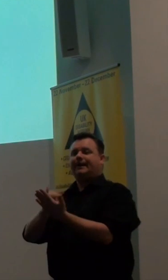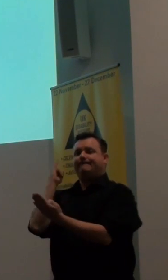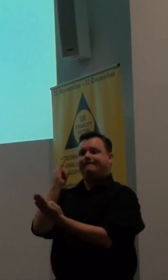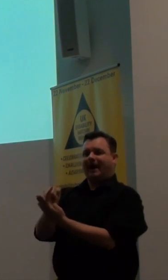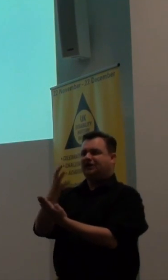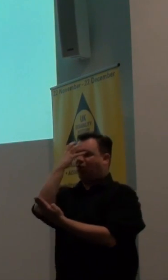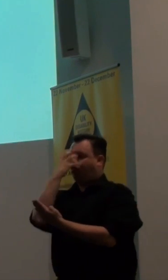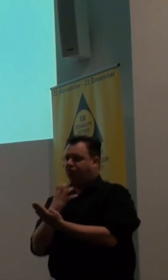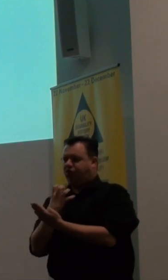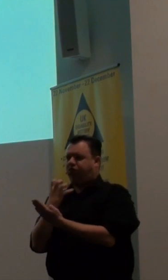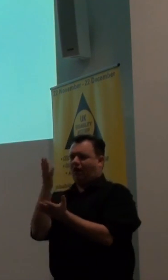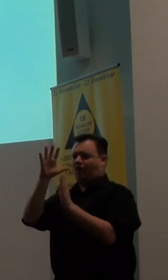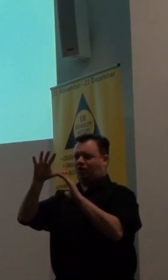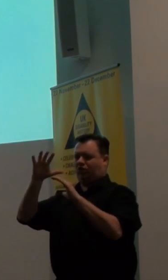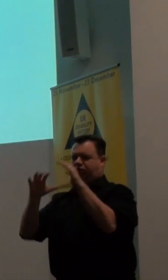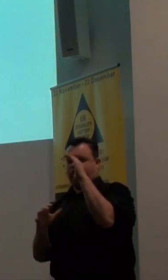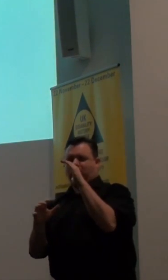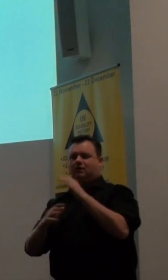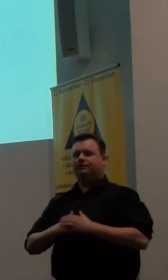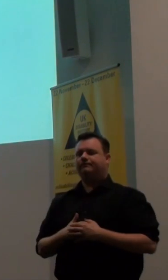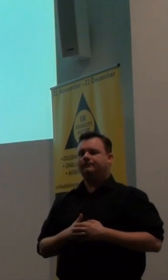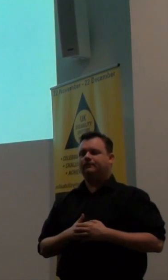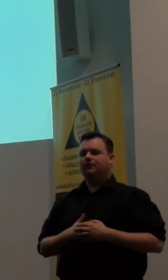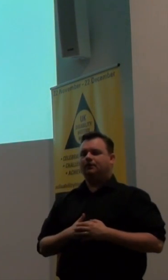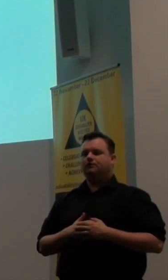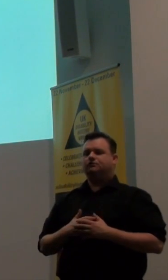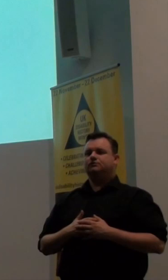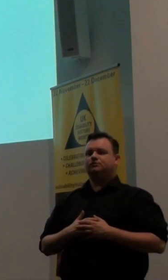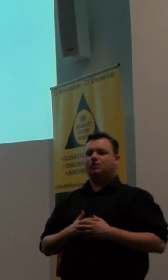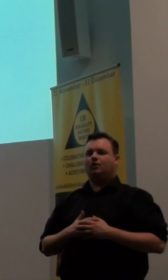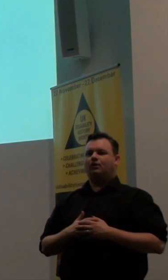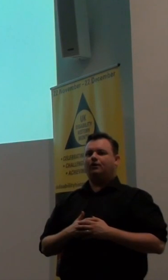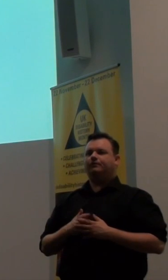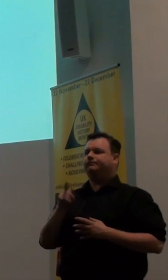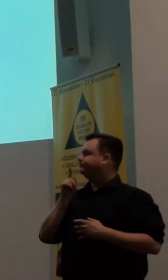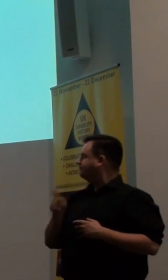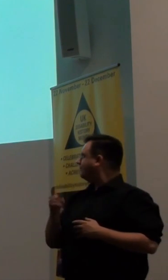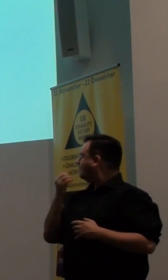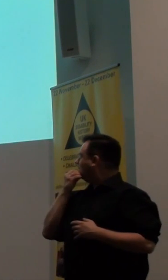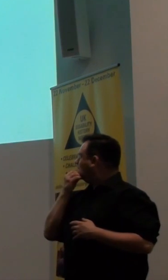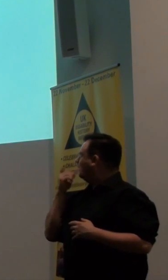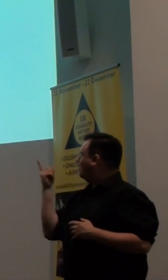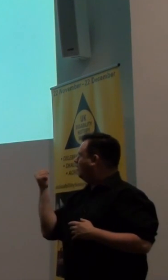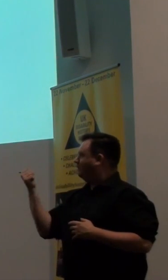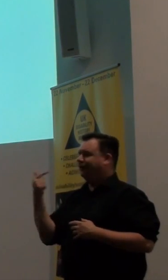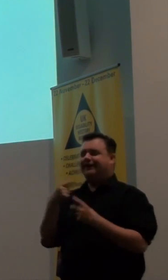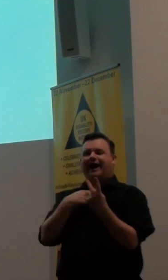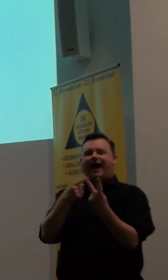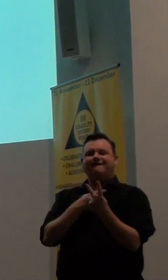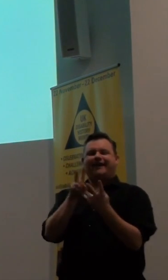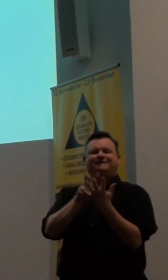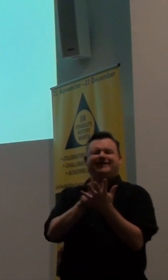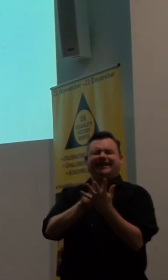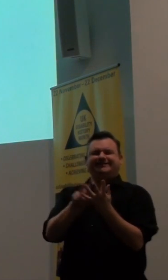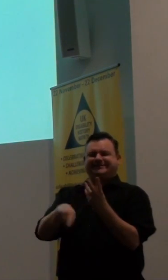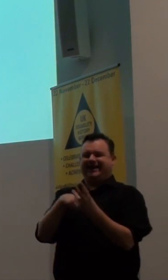grotesque, asymmetrical and ugly. So, we have the body beautiful, the discus thrower, Venus and so on.